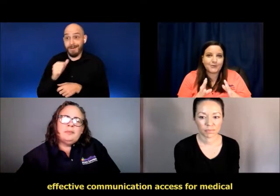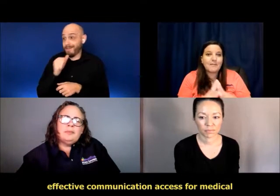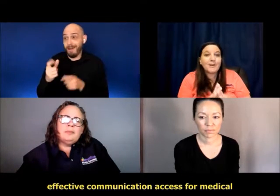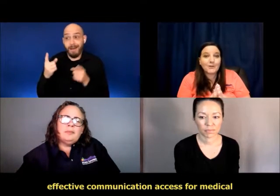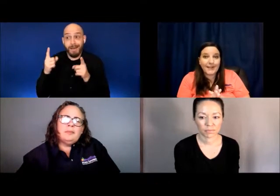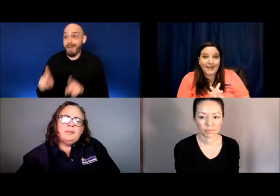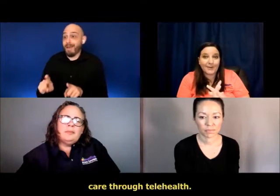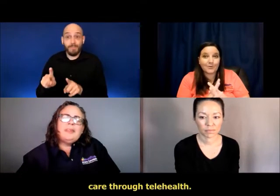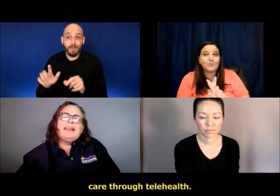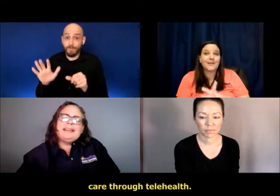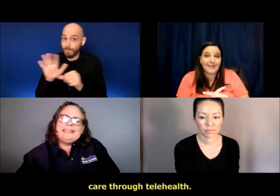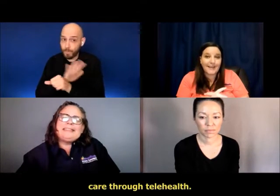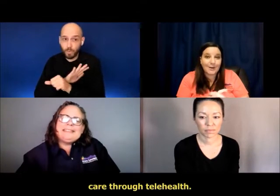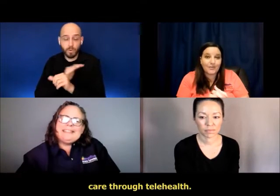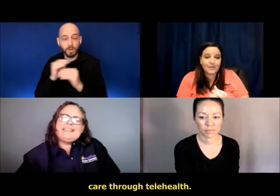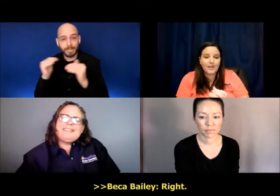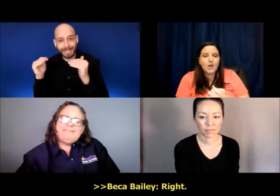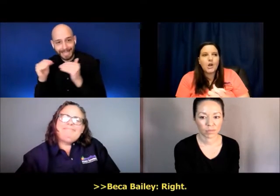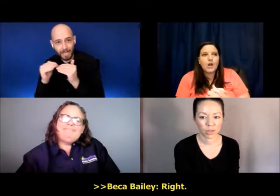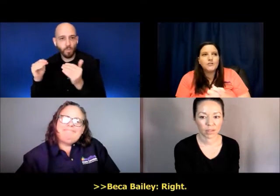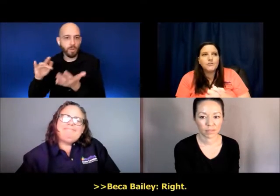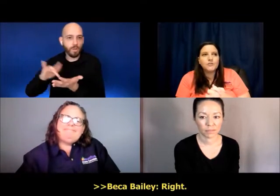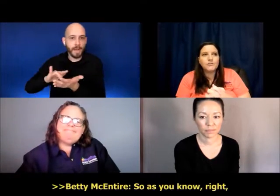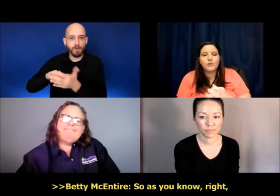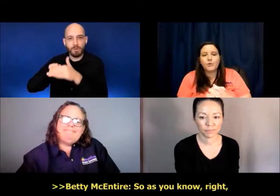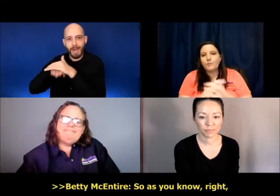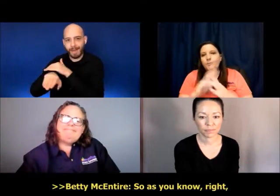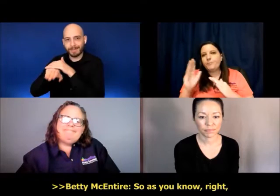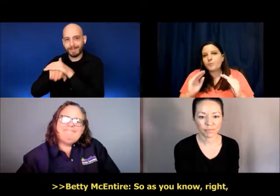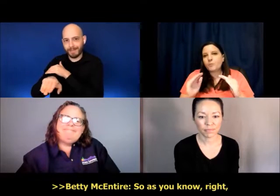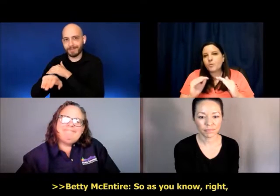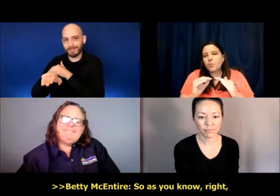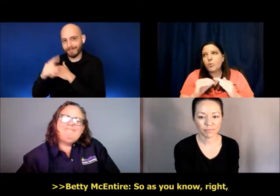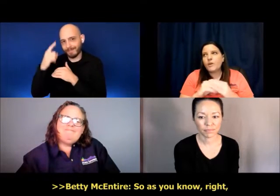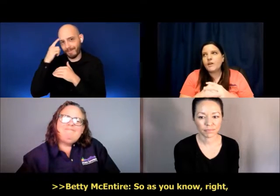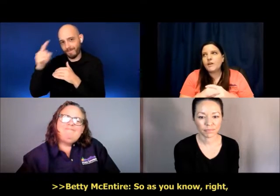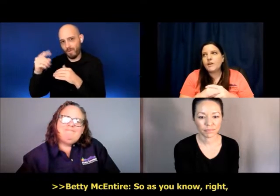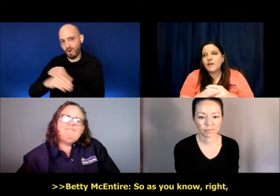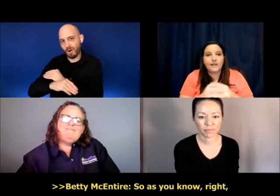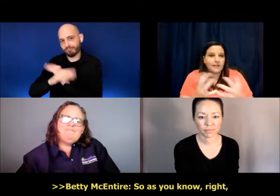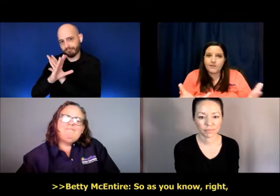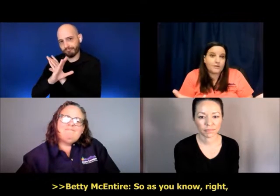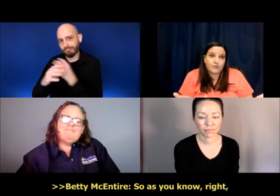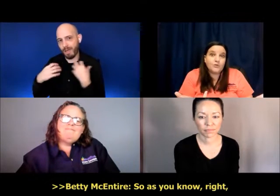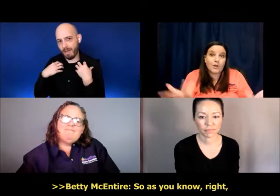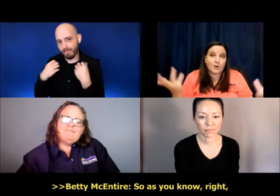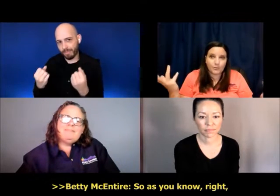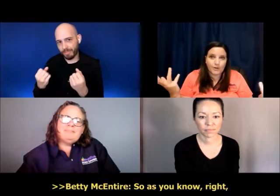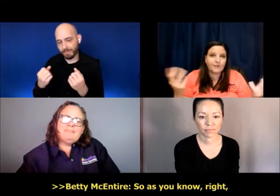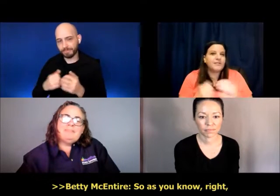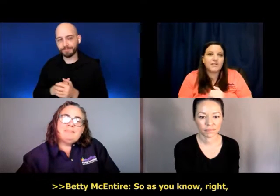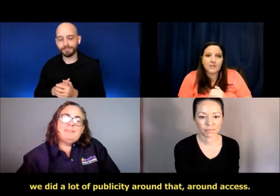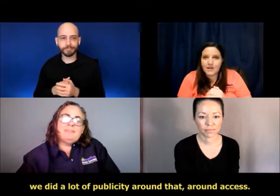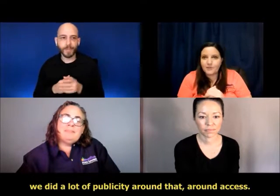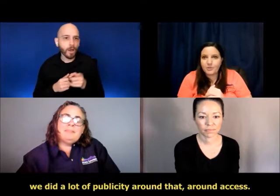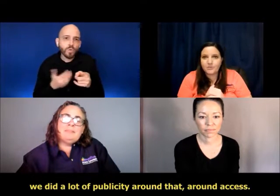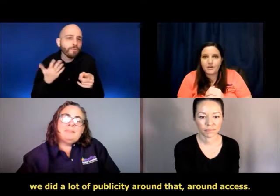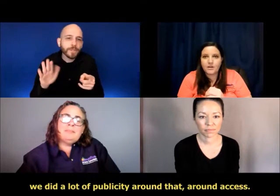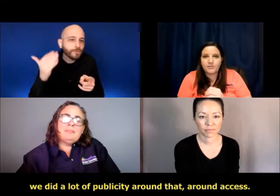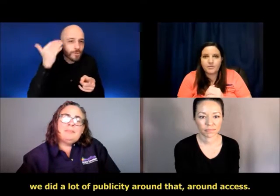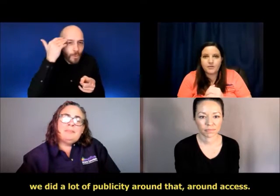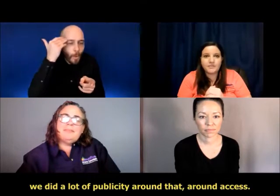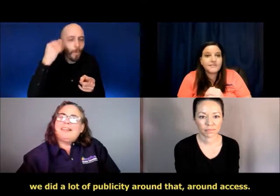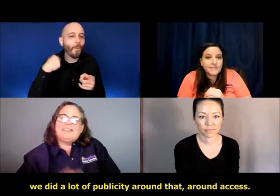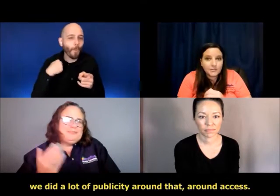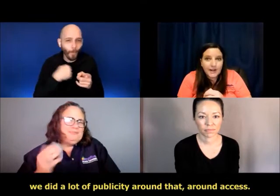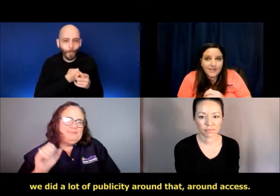access for medical care through telehealth. Right. So we, as you know, right, we did a lot of,